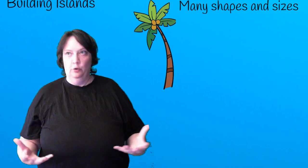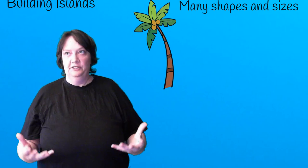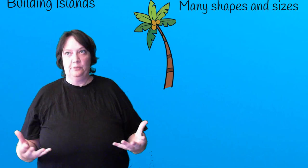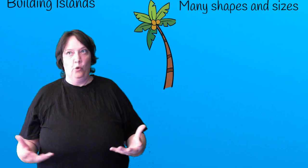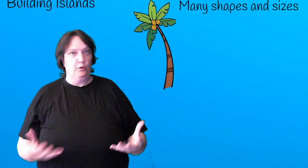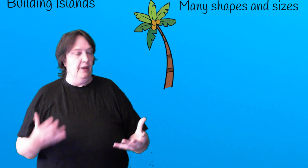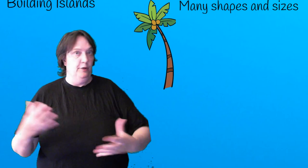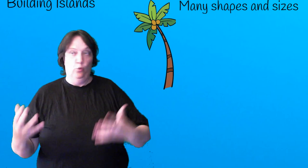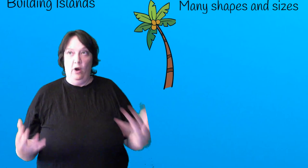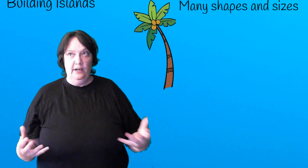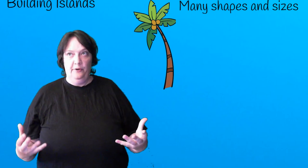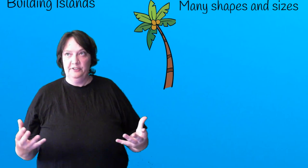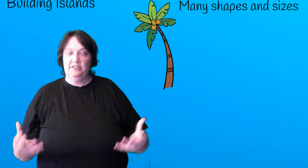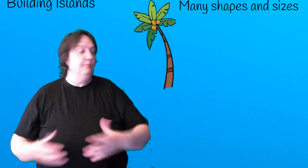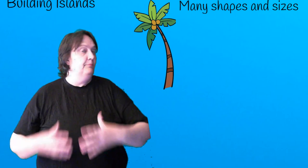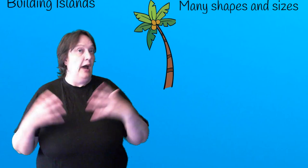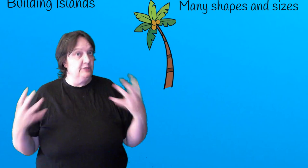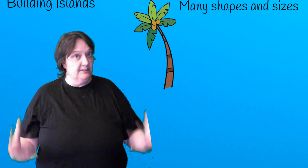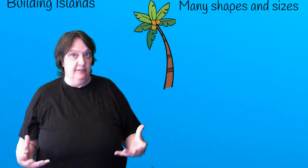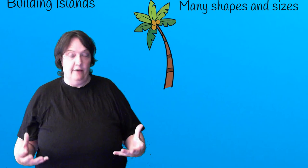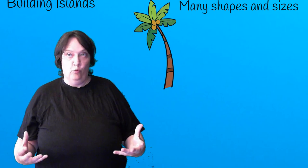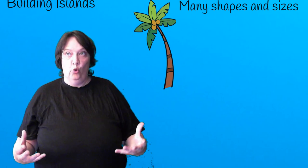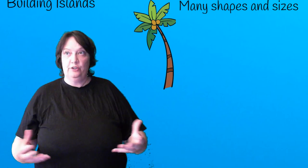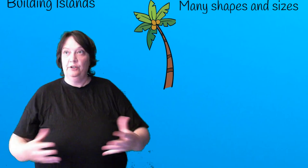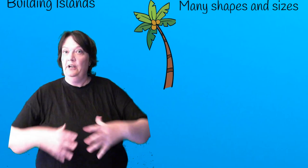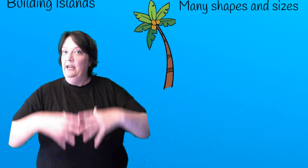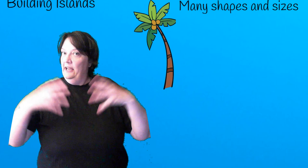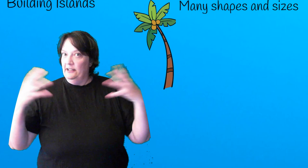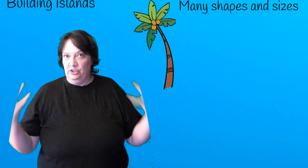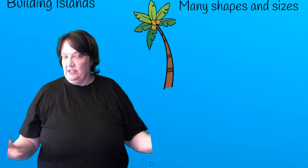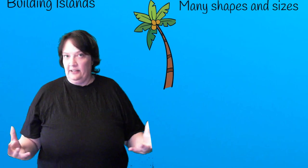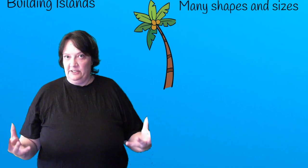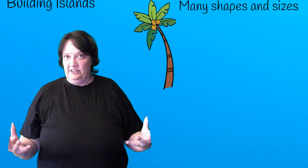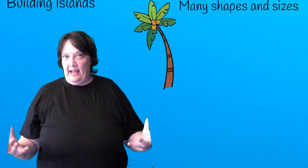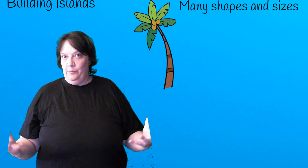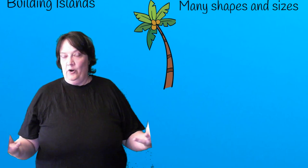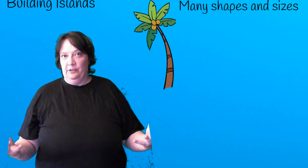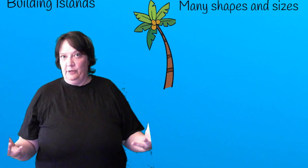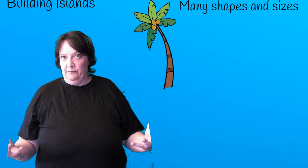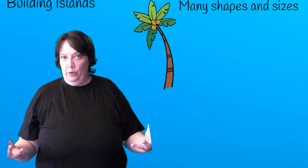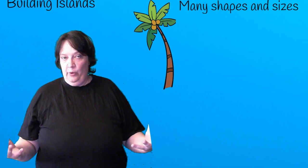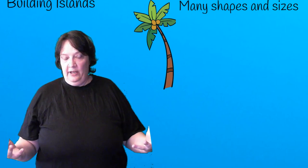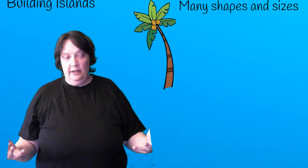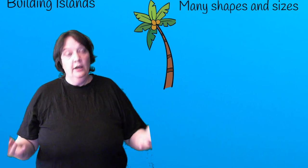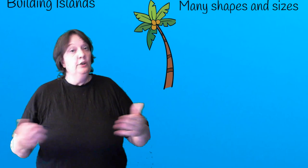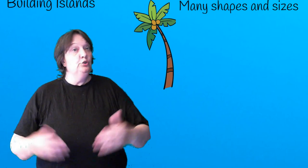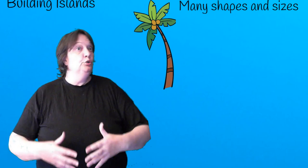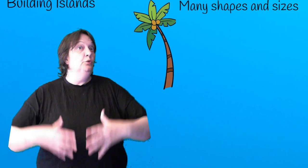only support maybe one person, perhaps doesn't even have water, it's just a little sandbar in the middle of nowhere, to